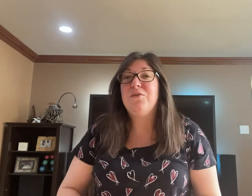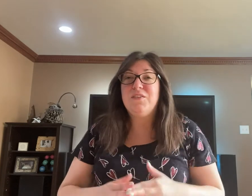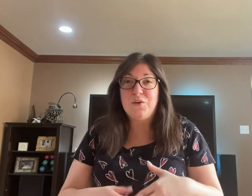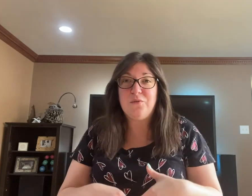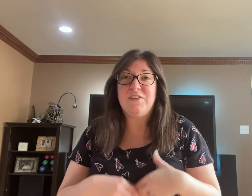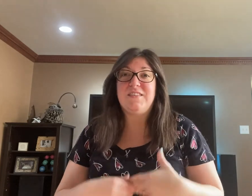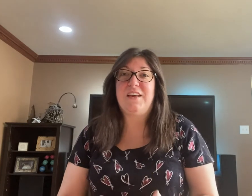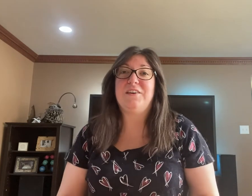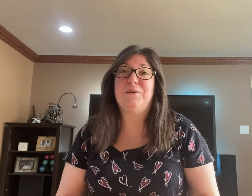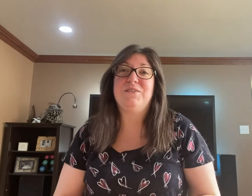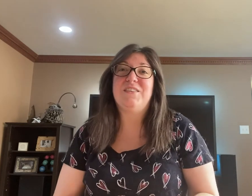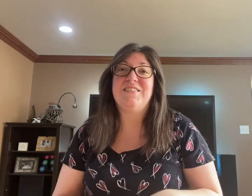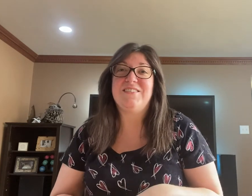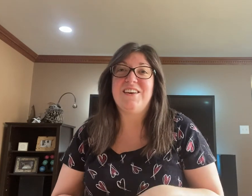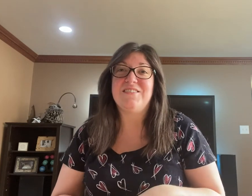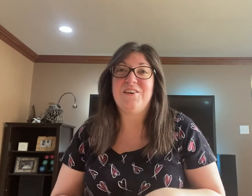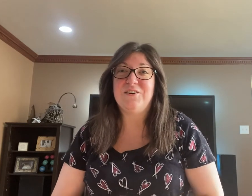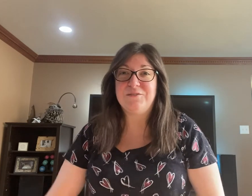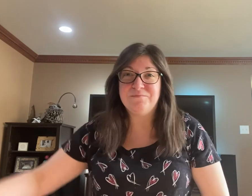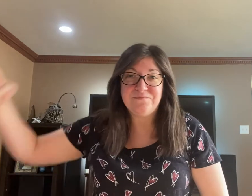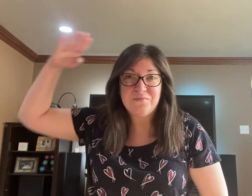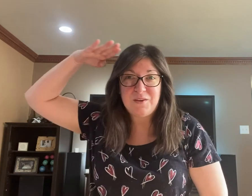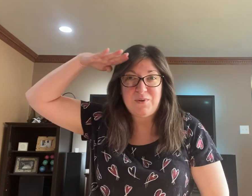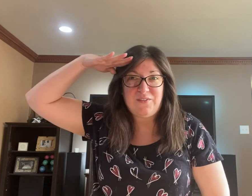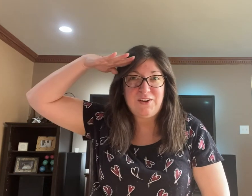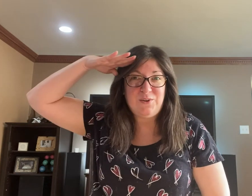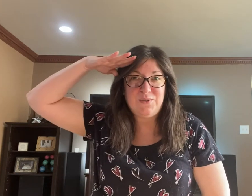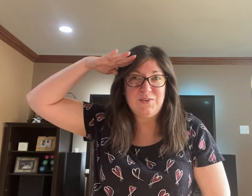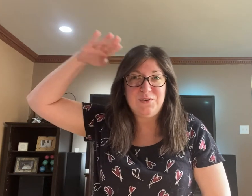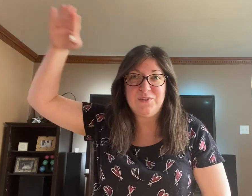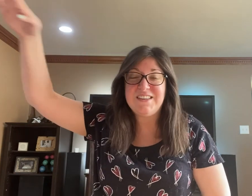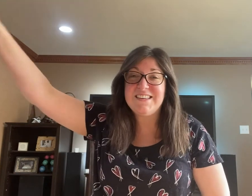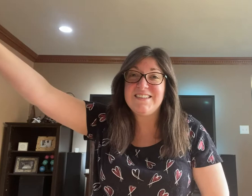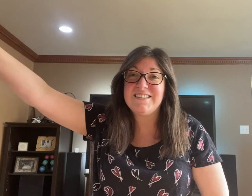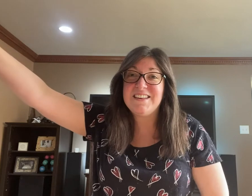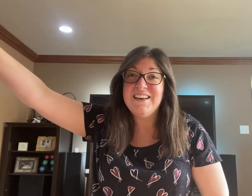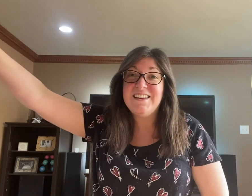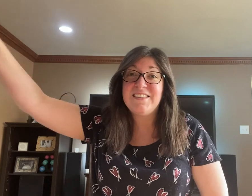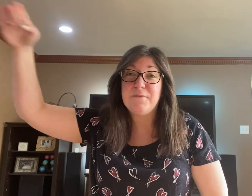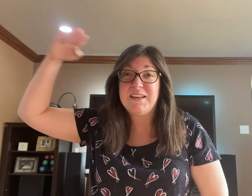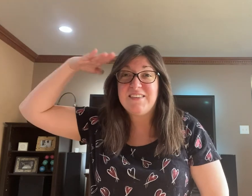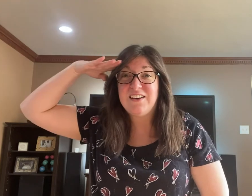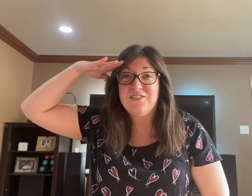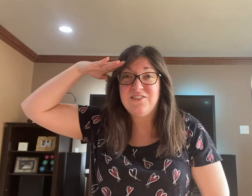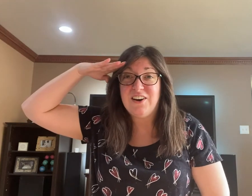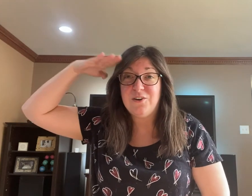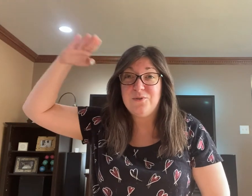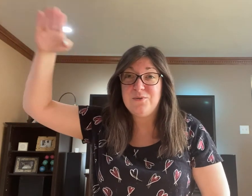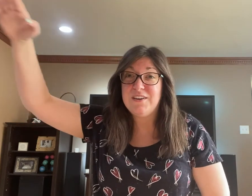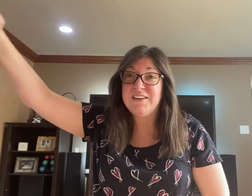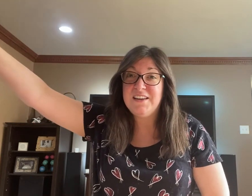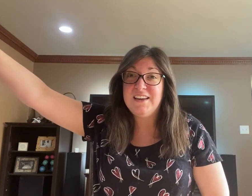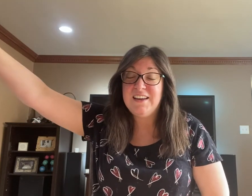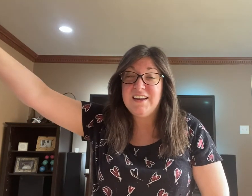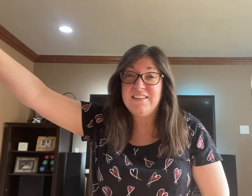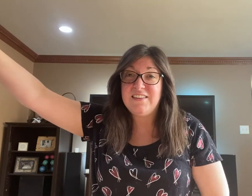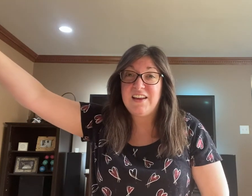let's go over the sign language that's in that song. Whenever you do a salute like this, that means hello in sign